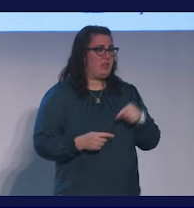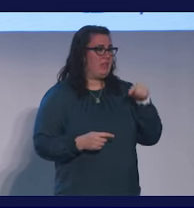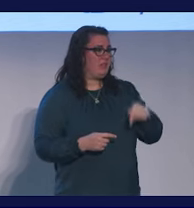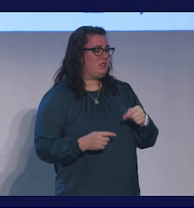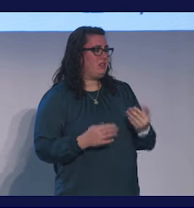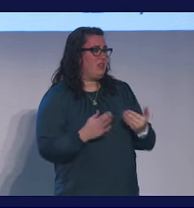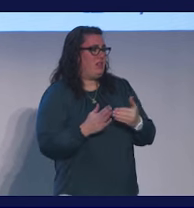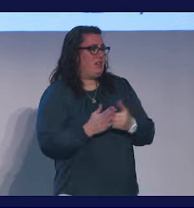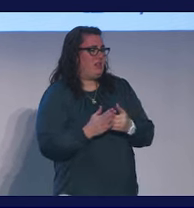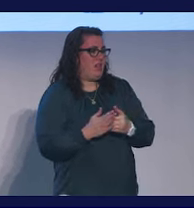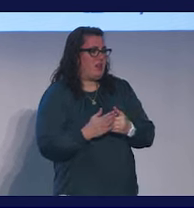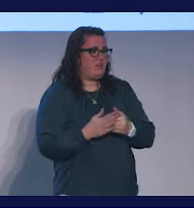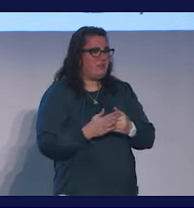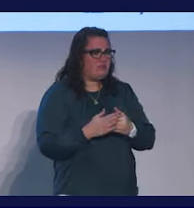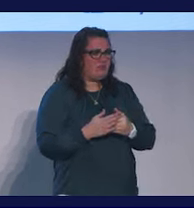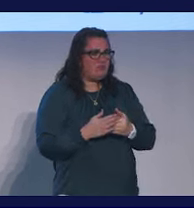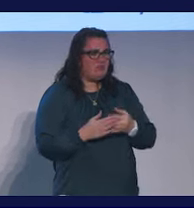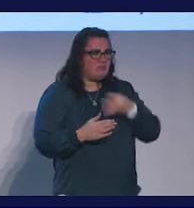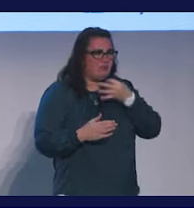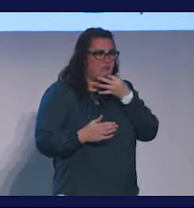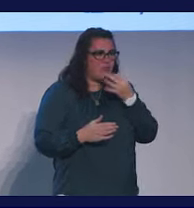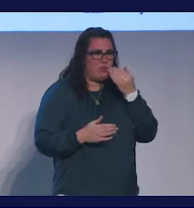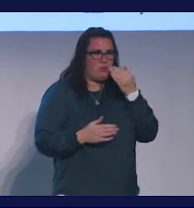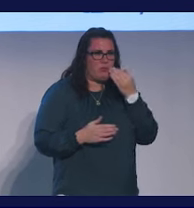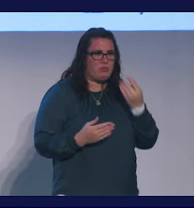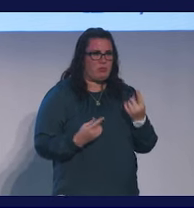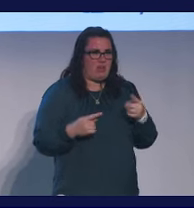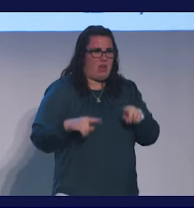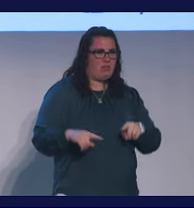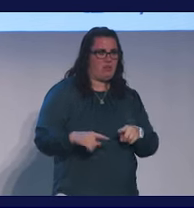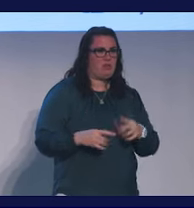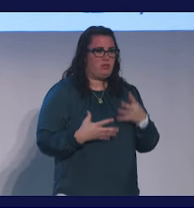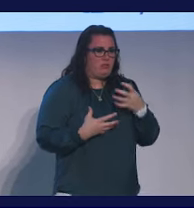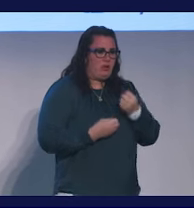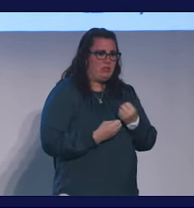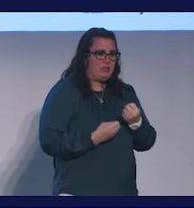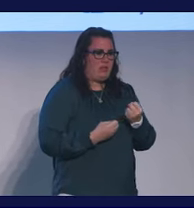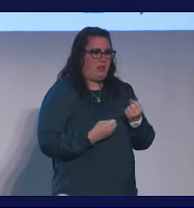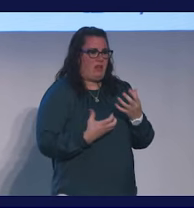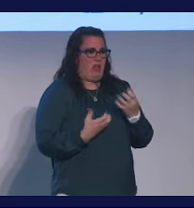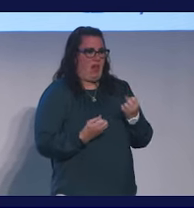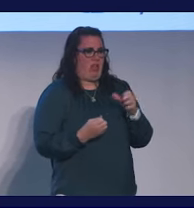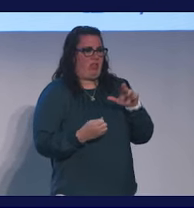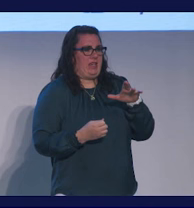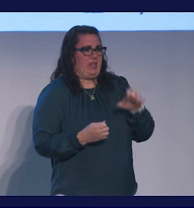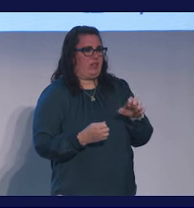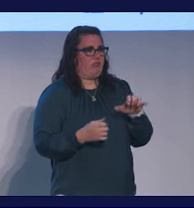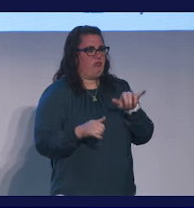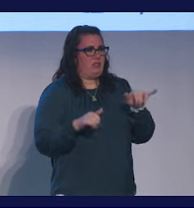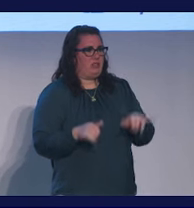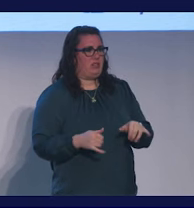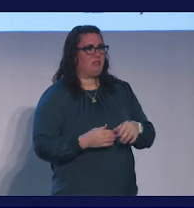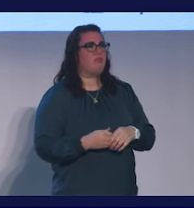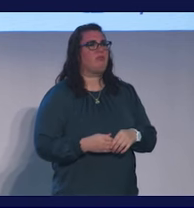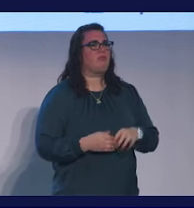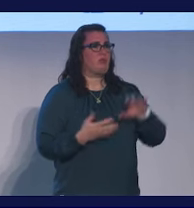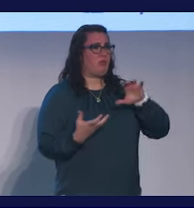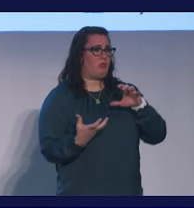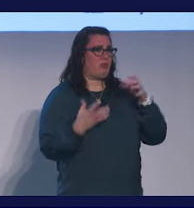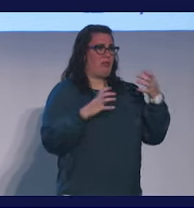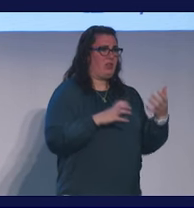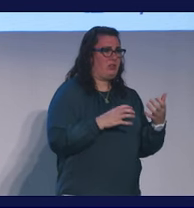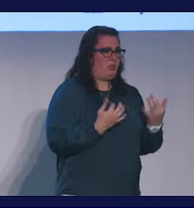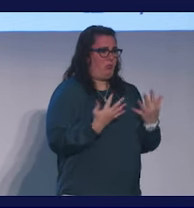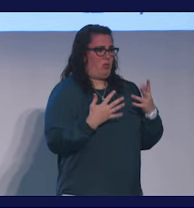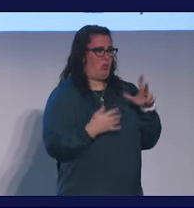was, again, a long time coming. Trust in the healthcare system at an all-time low. We'll talk more about that. Healthcare workers are in crisis. We read about